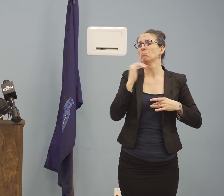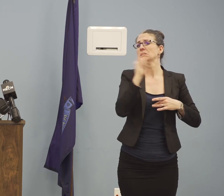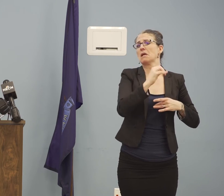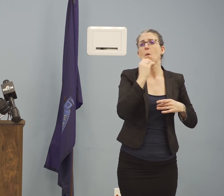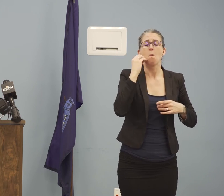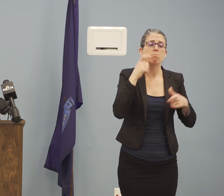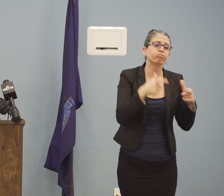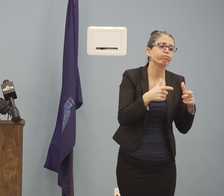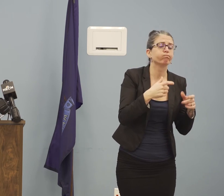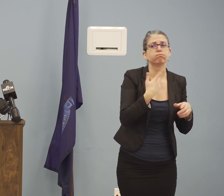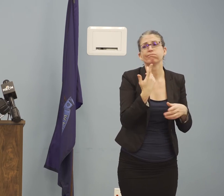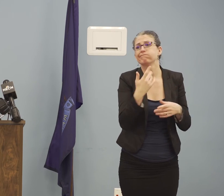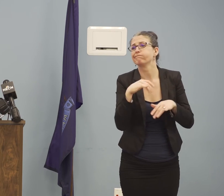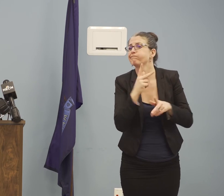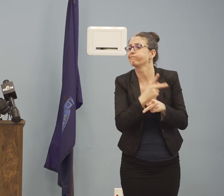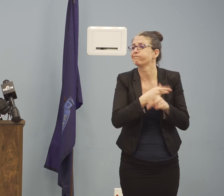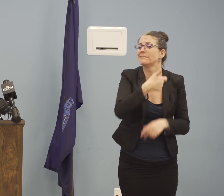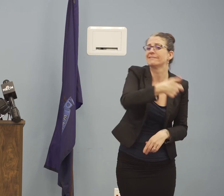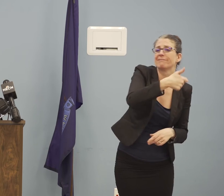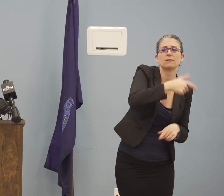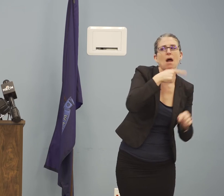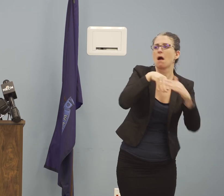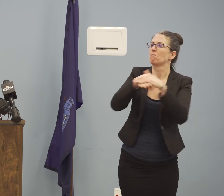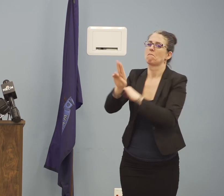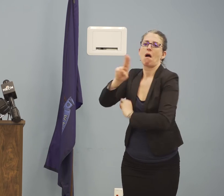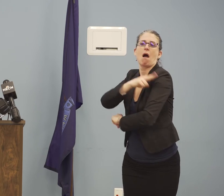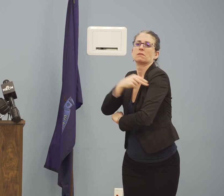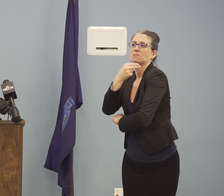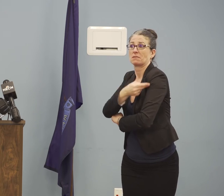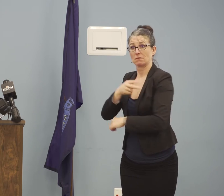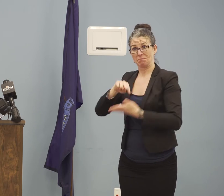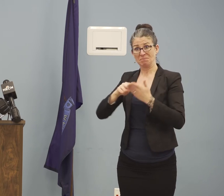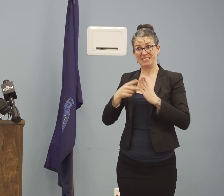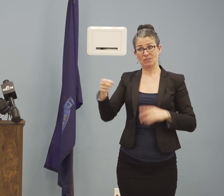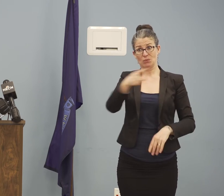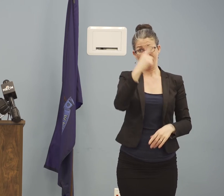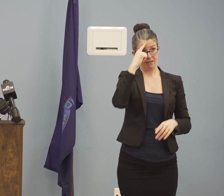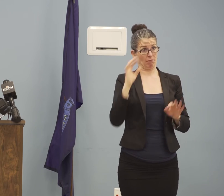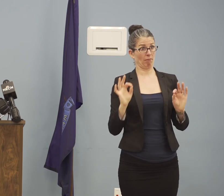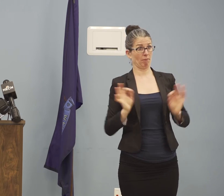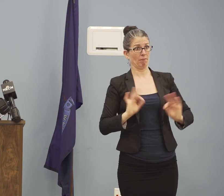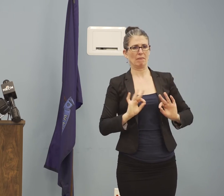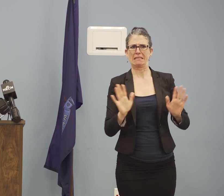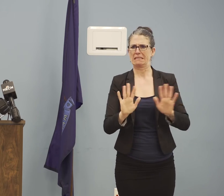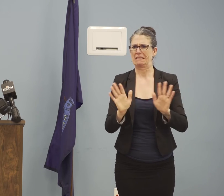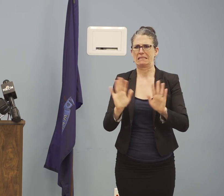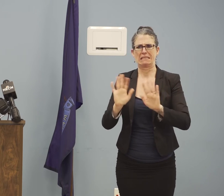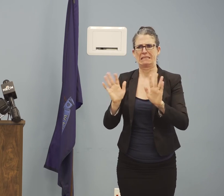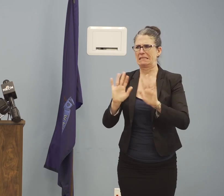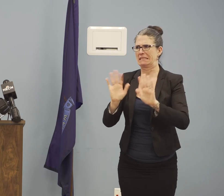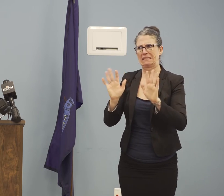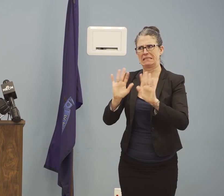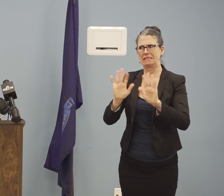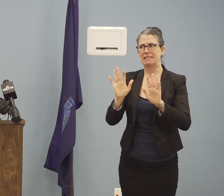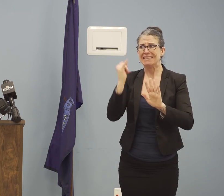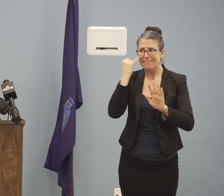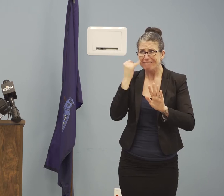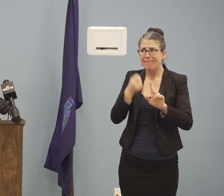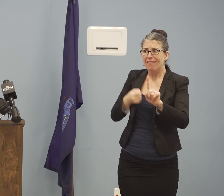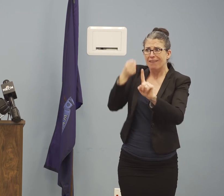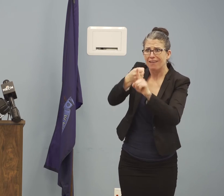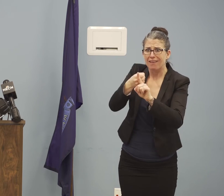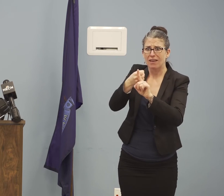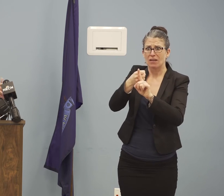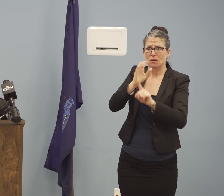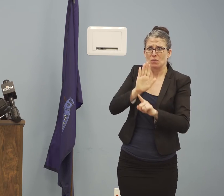second, because that still means 14 to 20 percent of people have severe disease, and we are very concerned about their